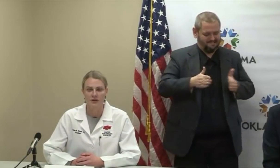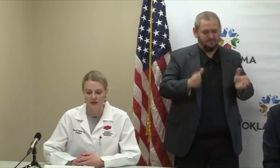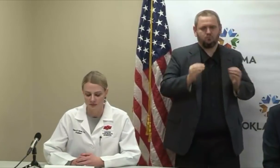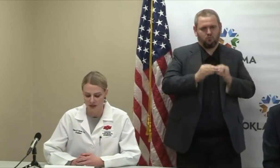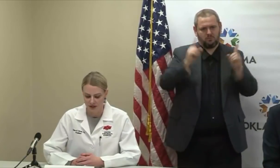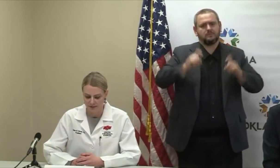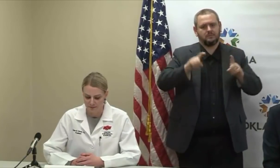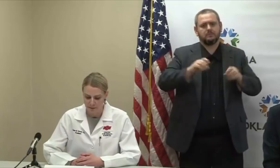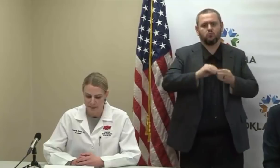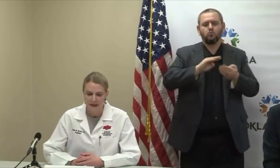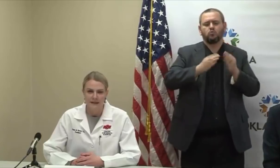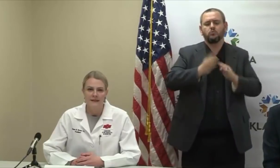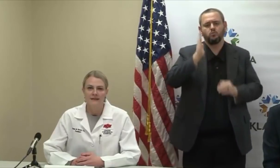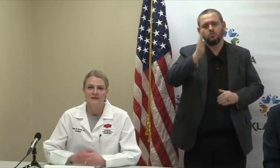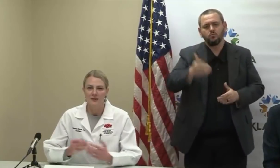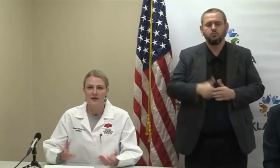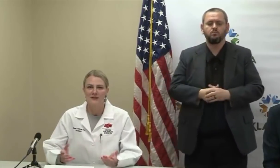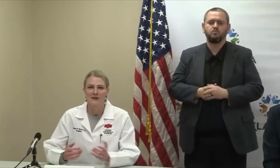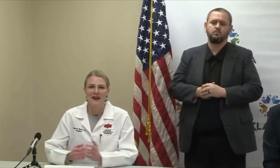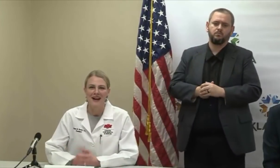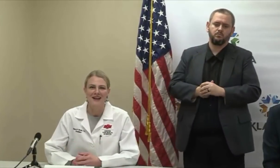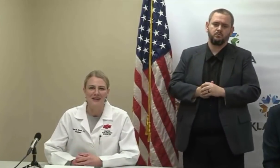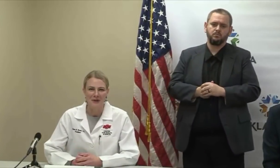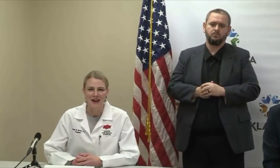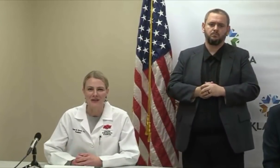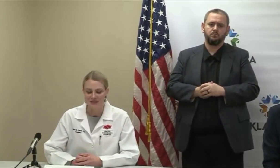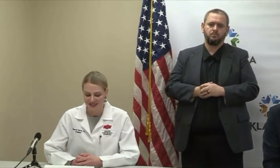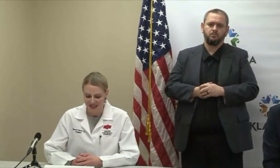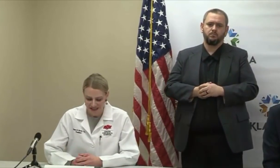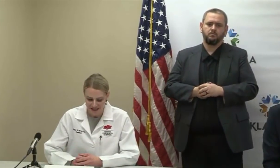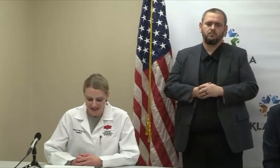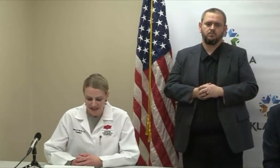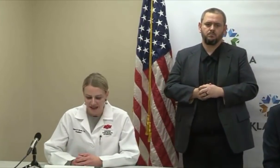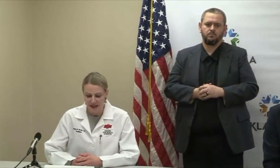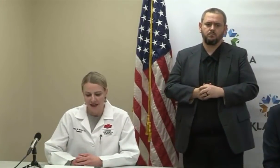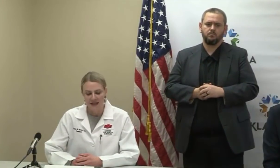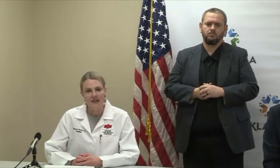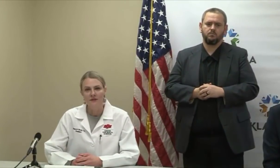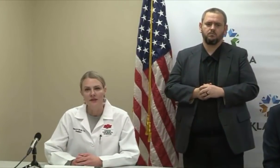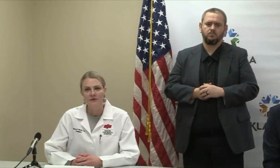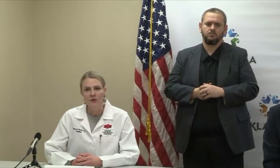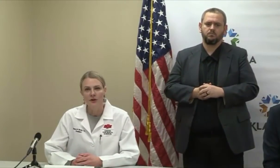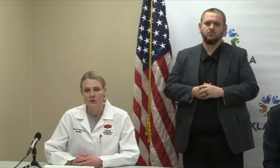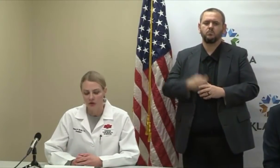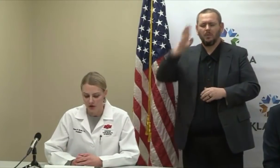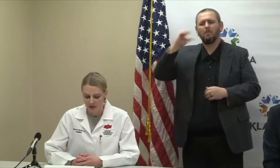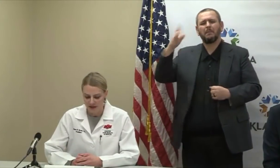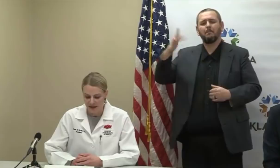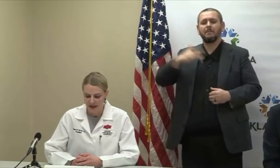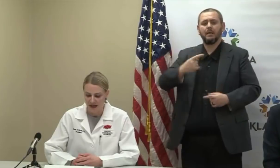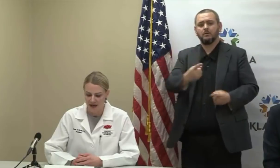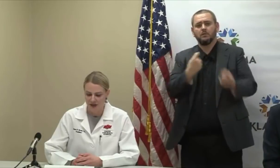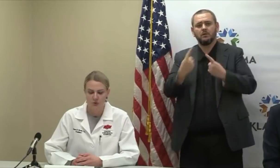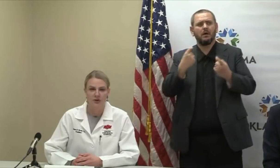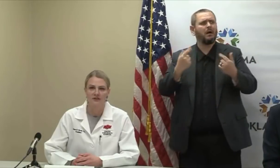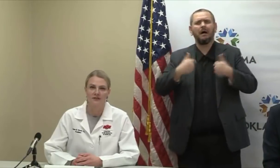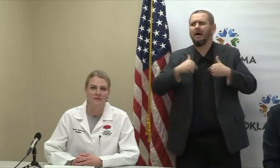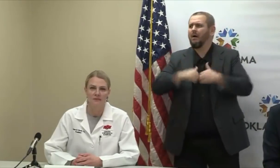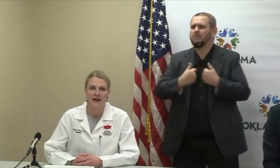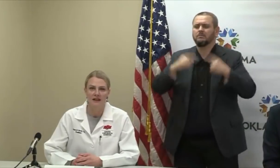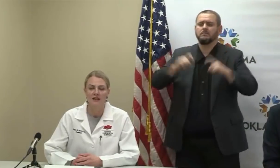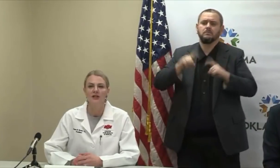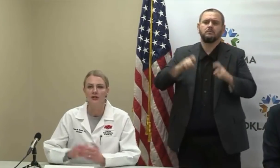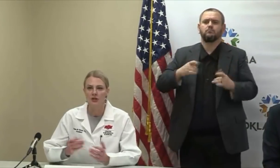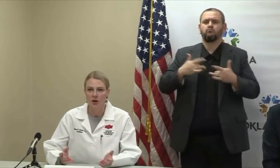the transmission. The questions are, you know, how do you get tested? If you're an Oklahoman and you are